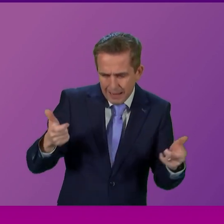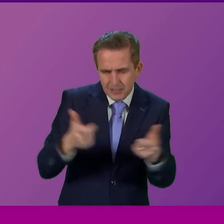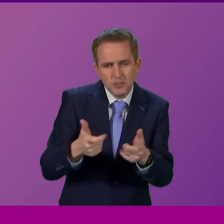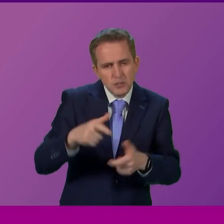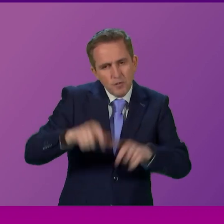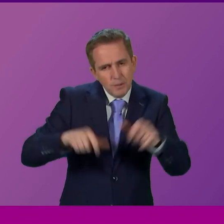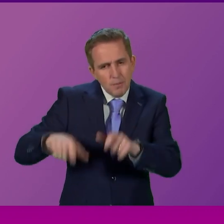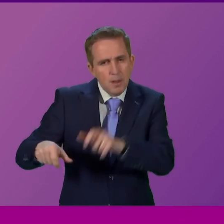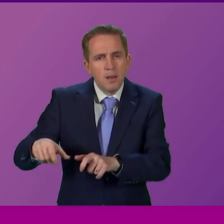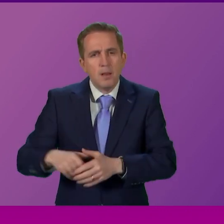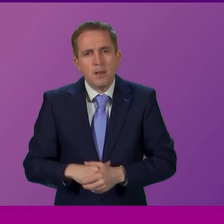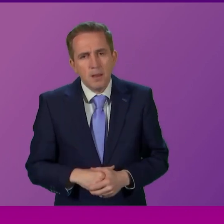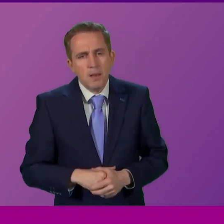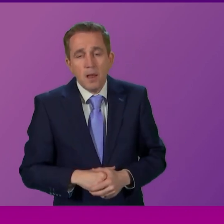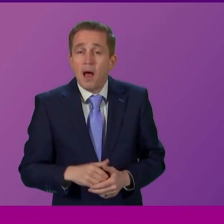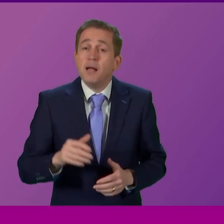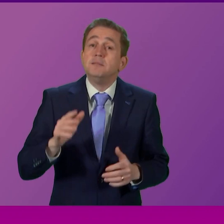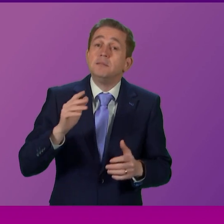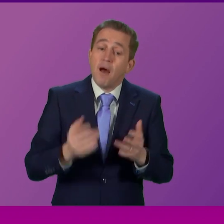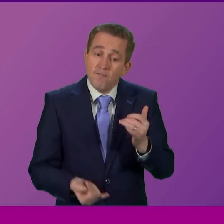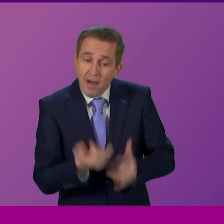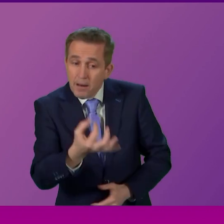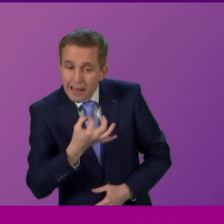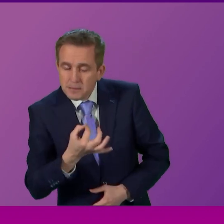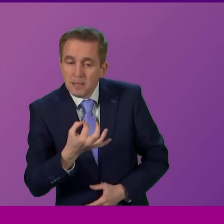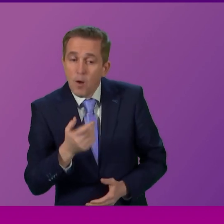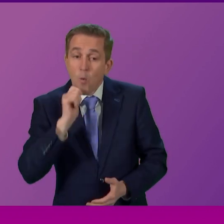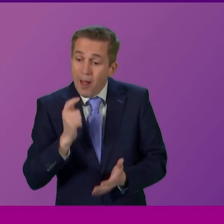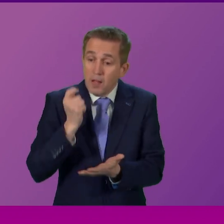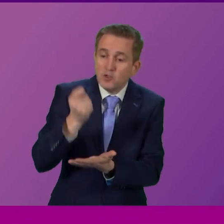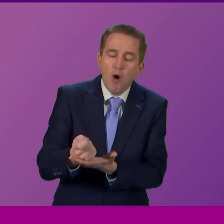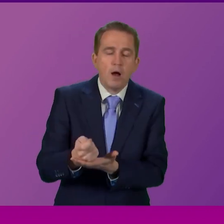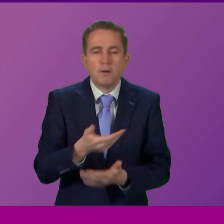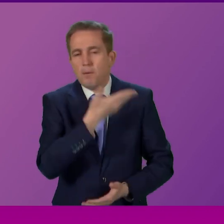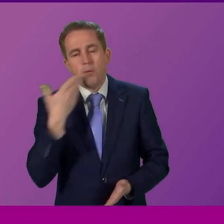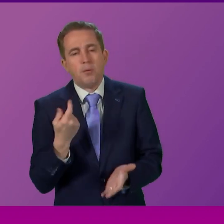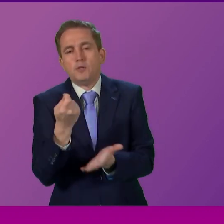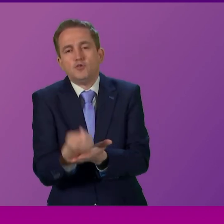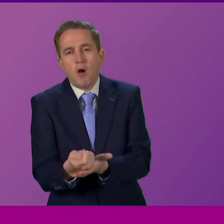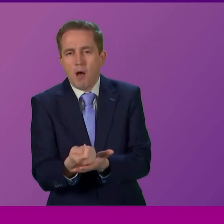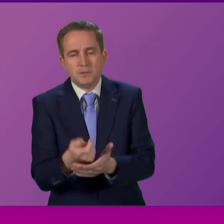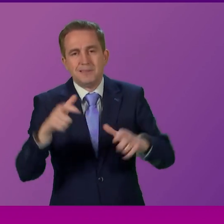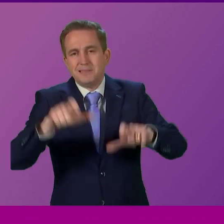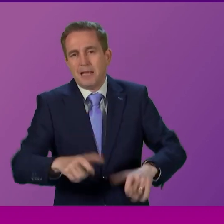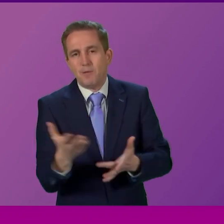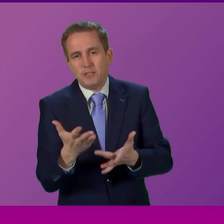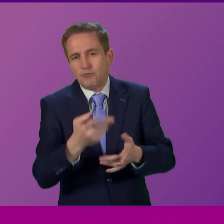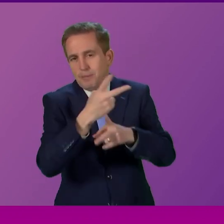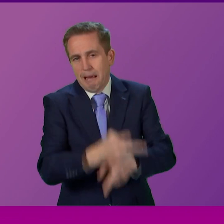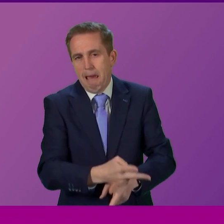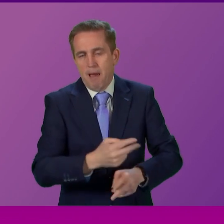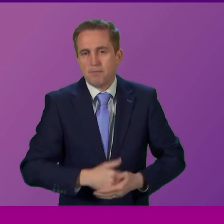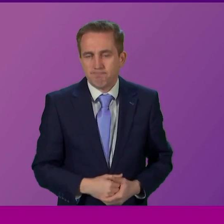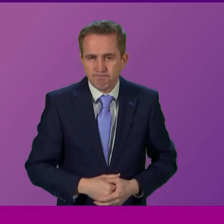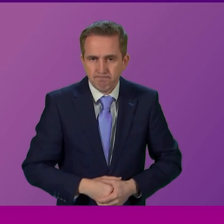question there will be no cost to the individuals that are involved in relation to the interim care placements and Stephen Kerr